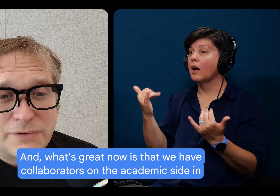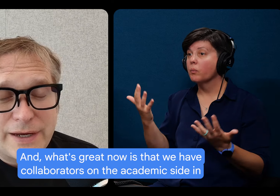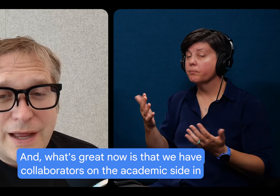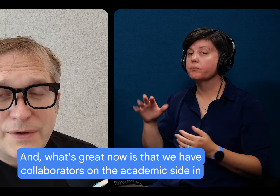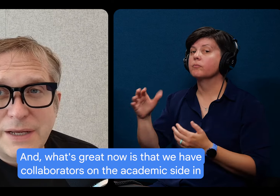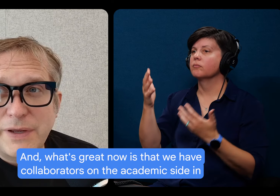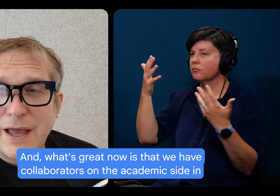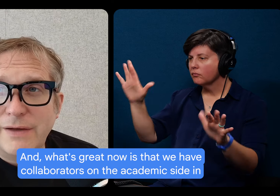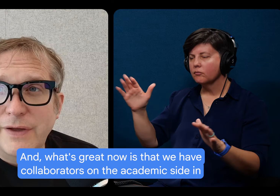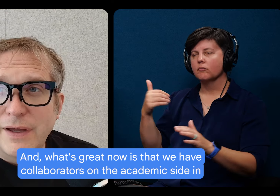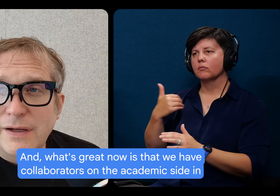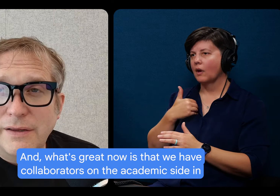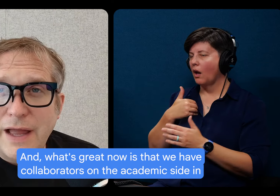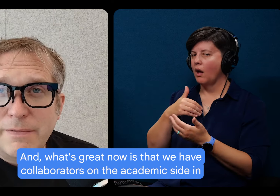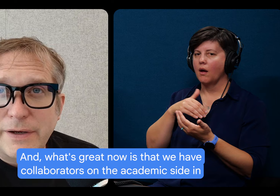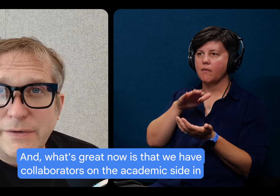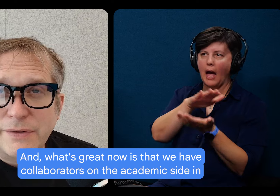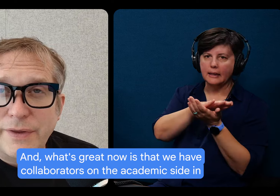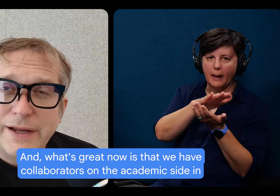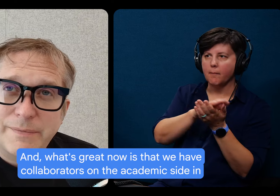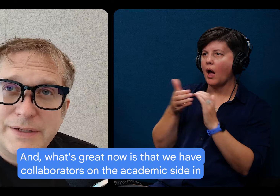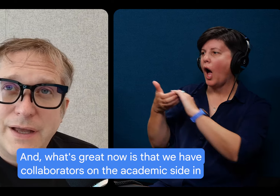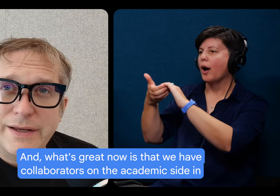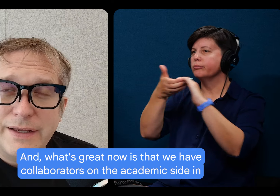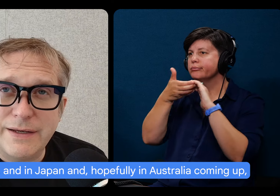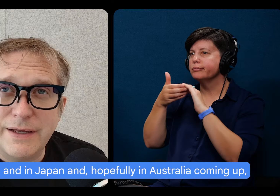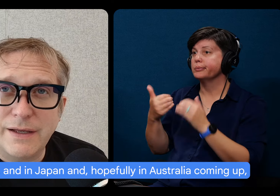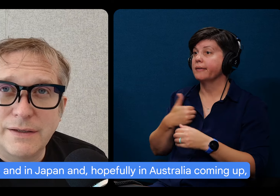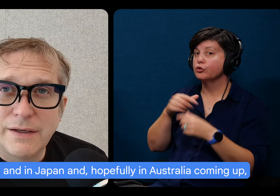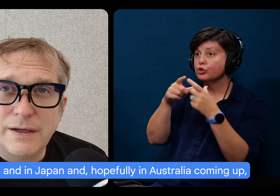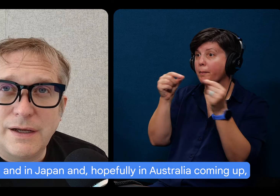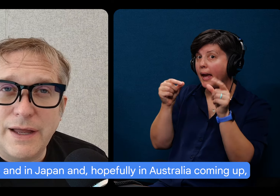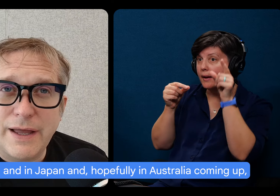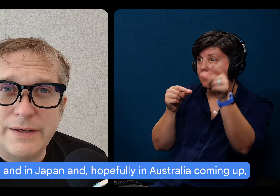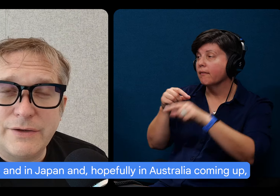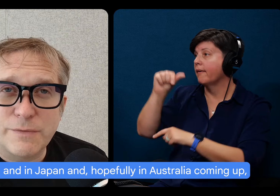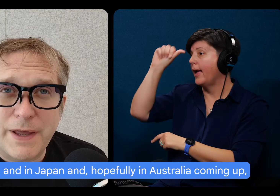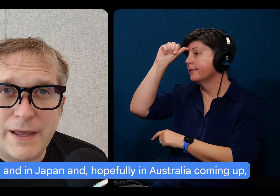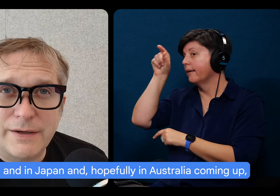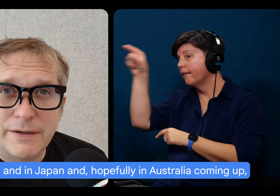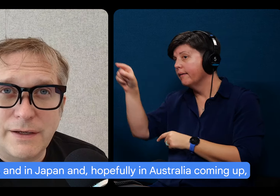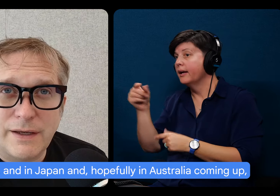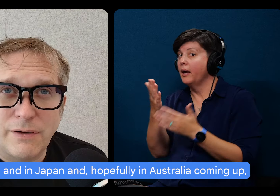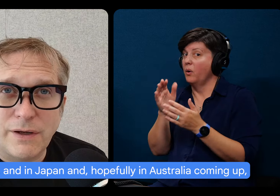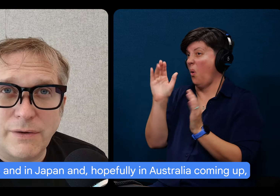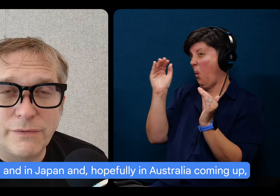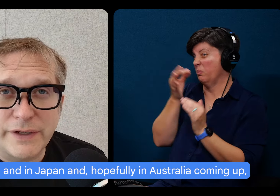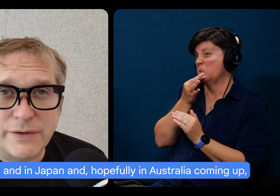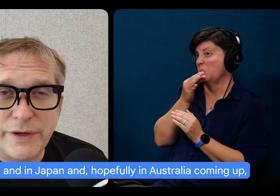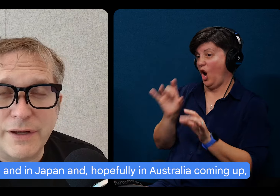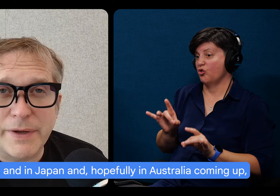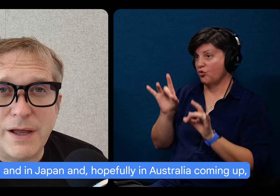and what's great now is that we have collaborators on the academic side in India, uh, and in Japan and, uh,